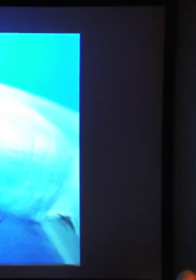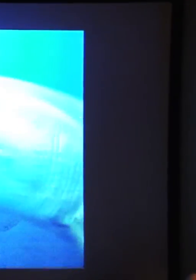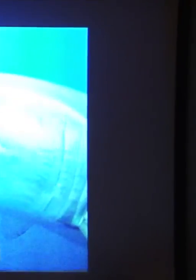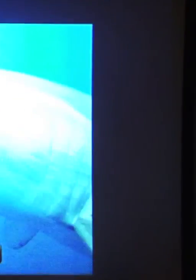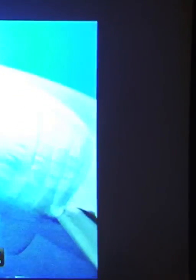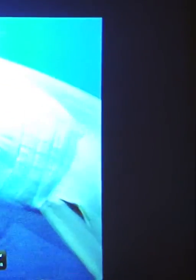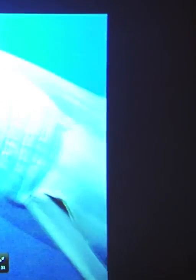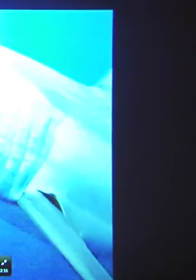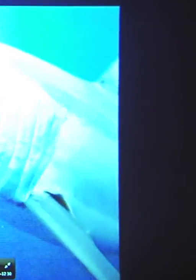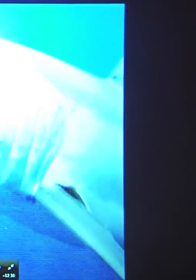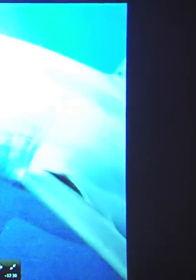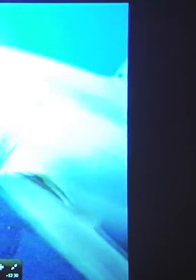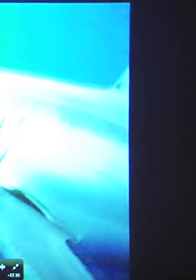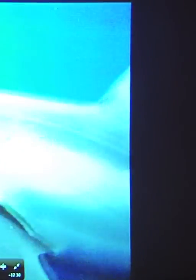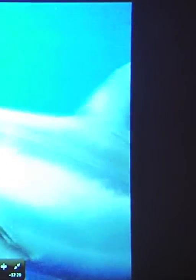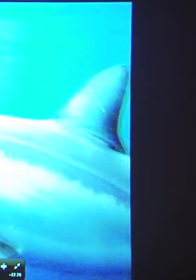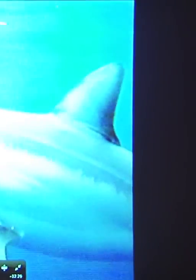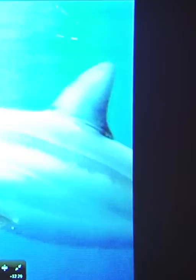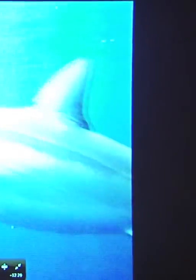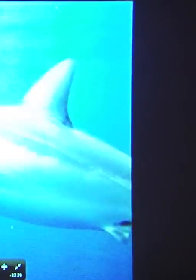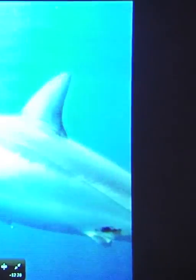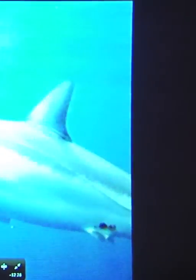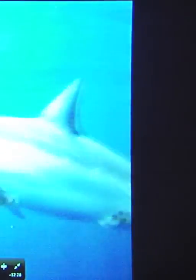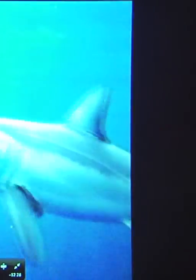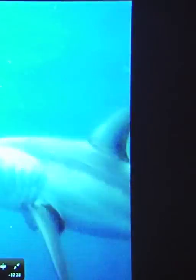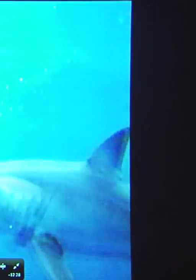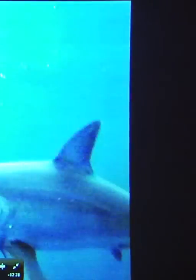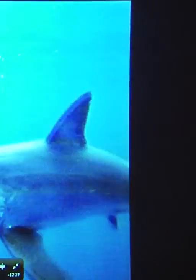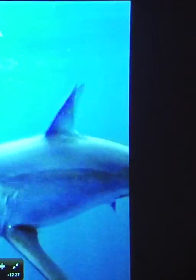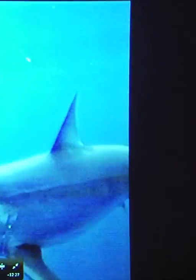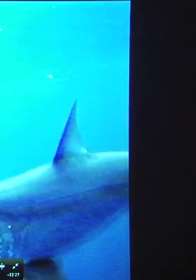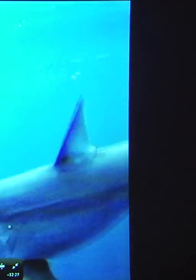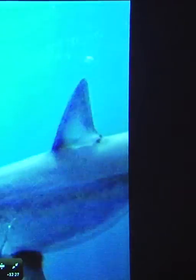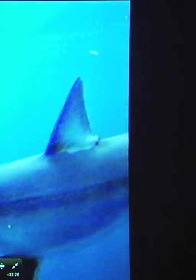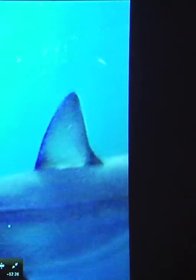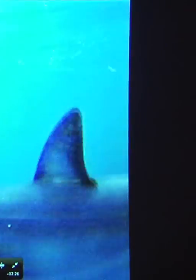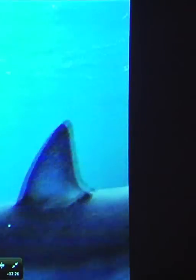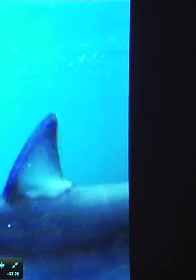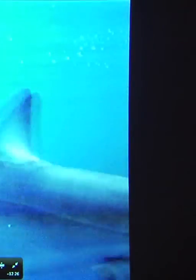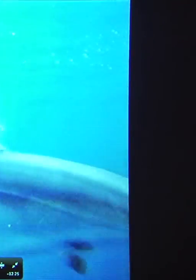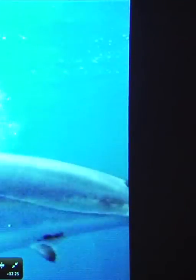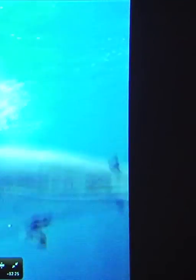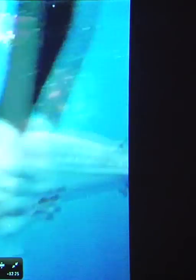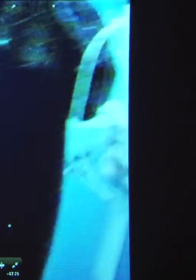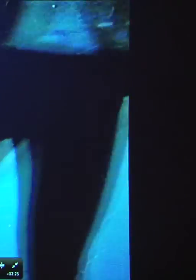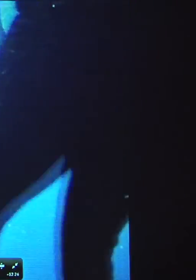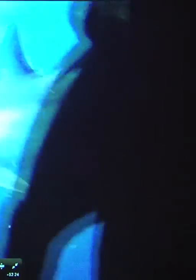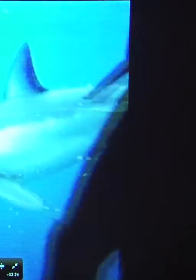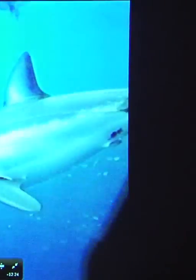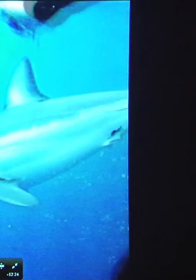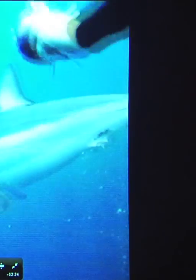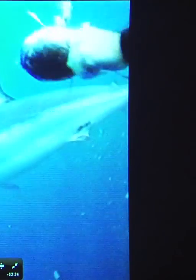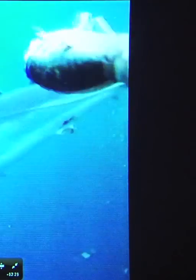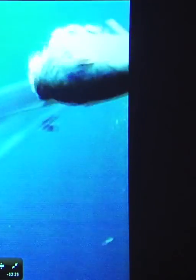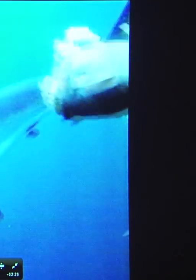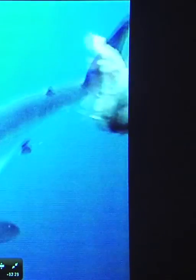to side. She's appeared out of nowhere, chased off the blue, come in and immediately hits the elf fork. It's incredible